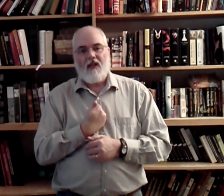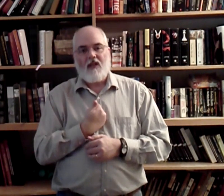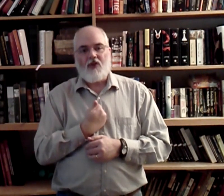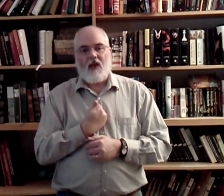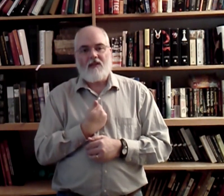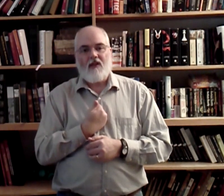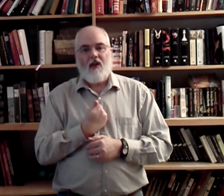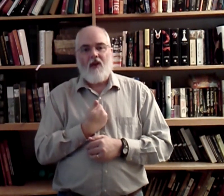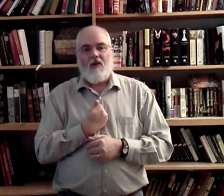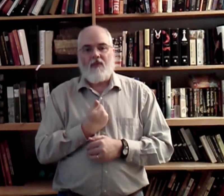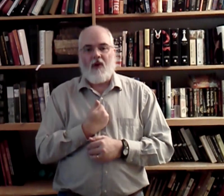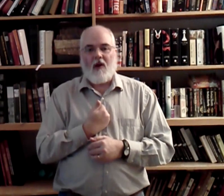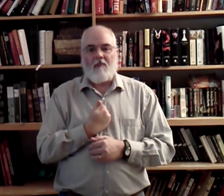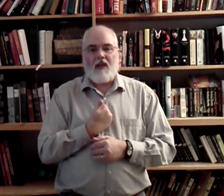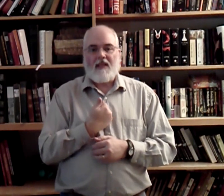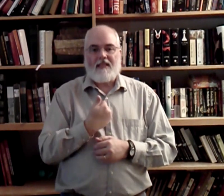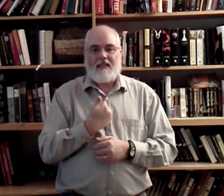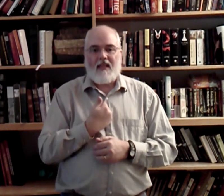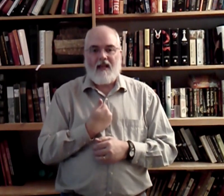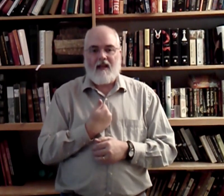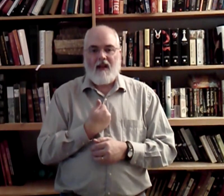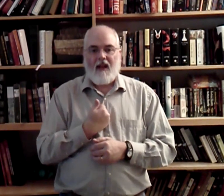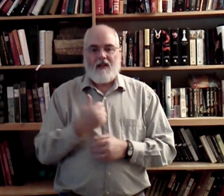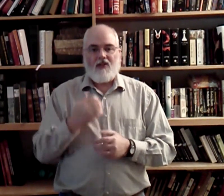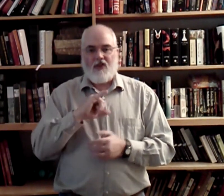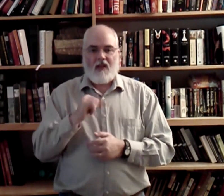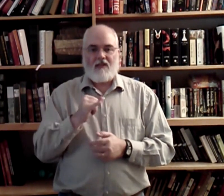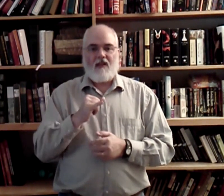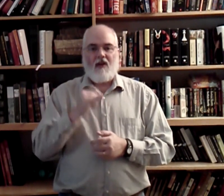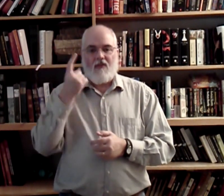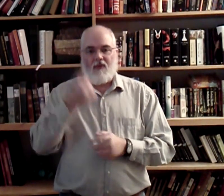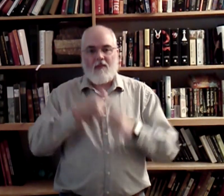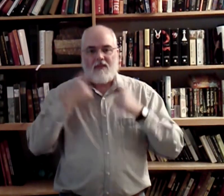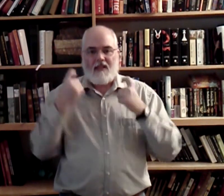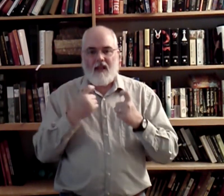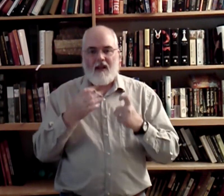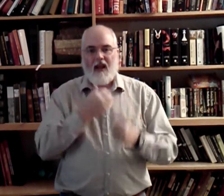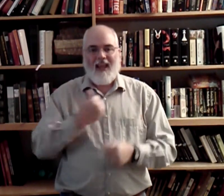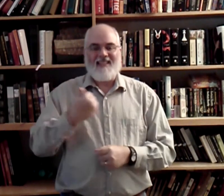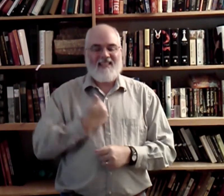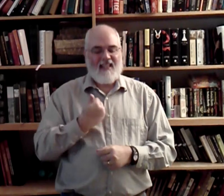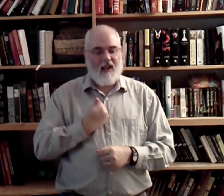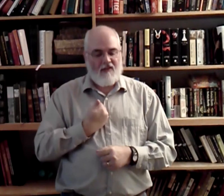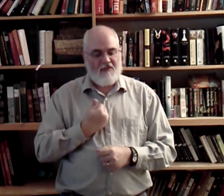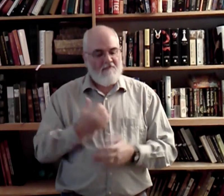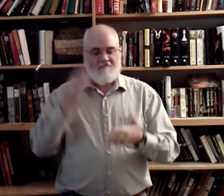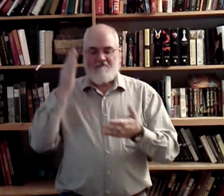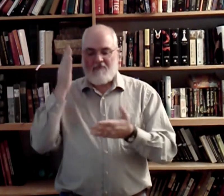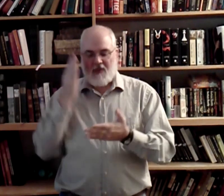Just. From. Sin. Just. From. Sin. And. Self. To